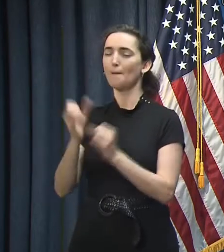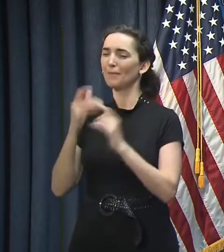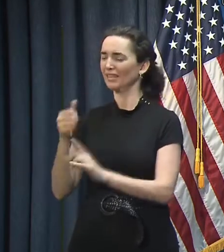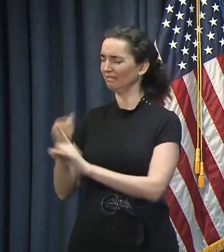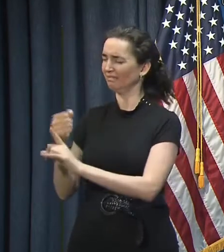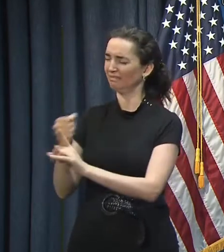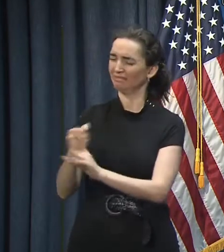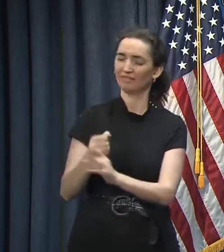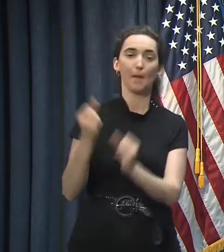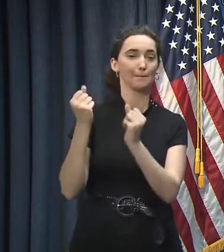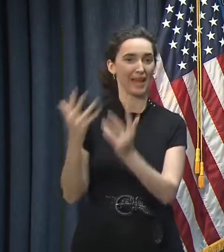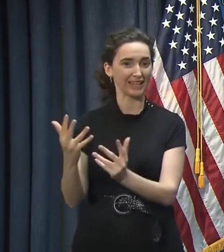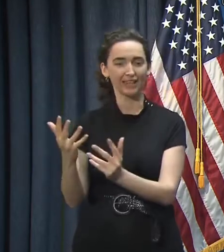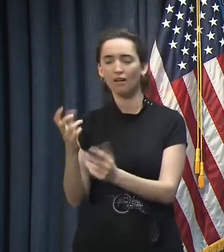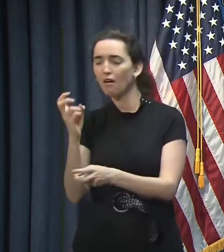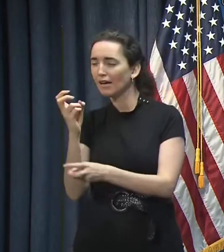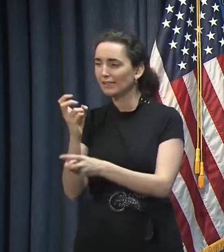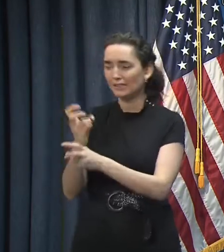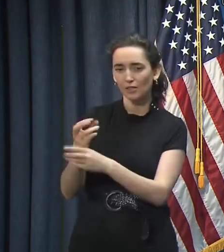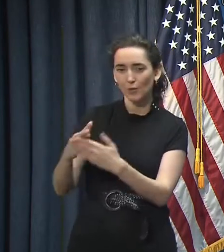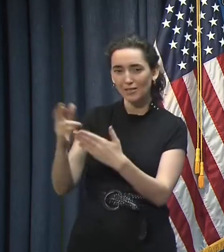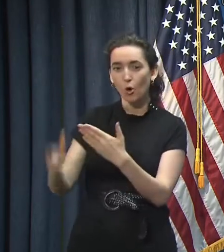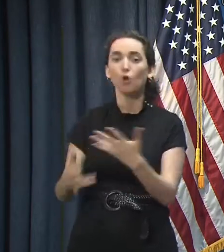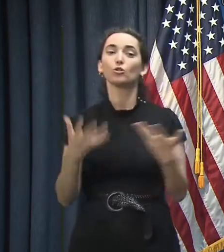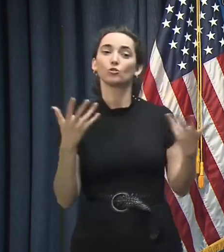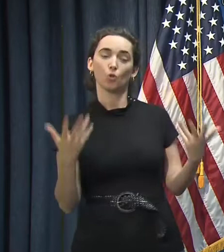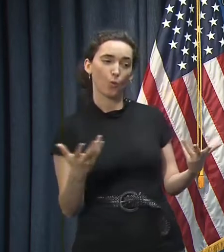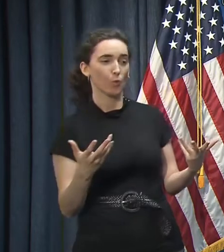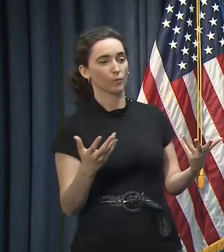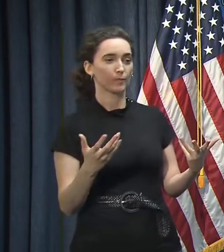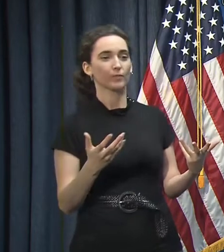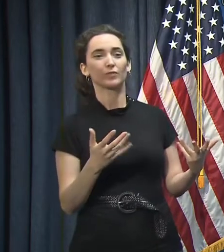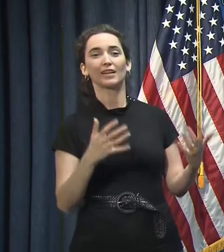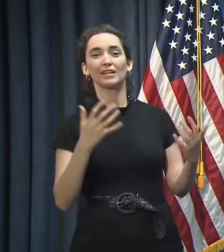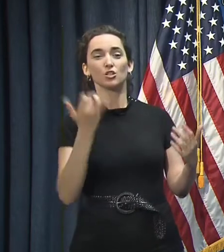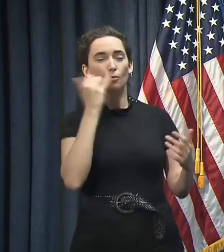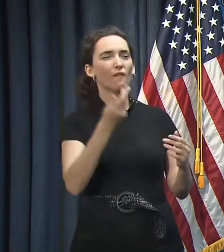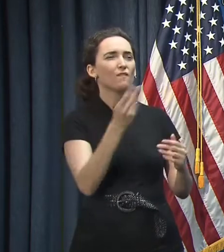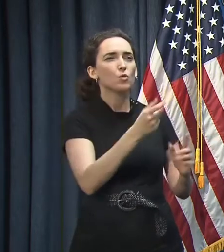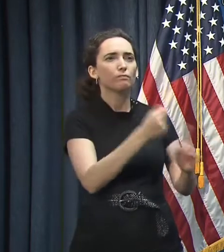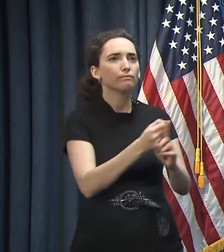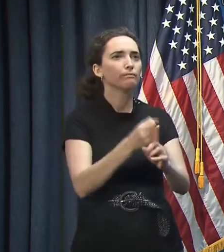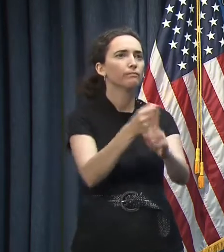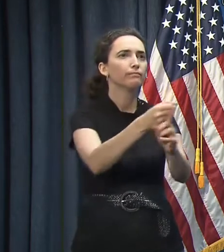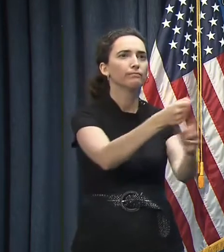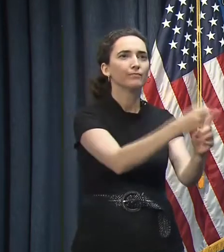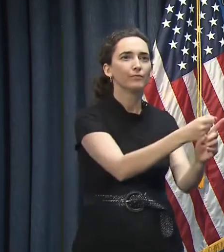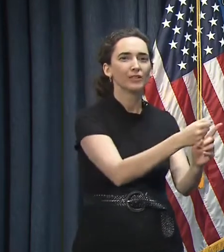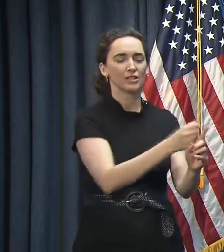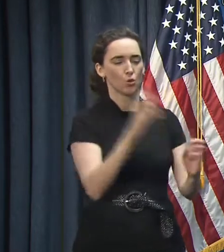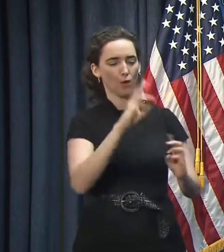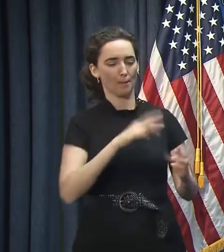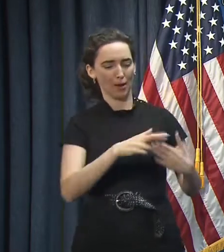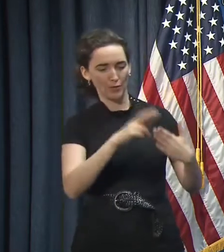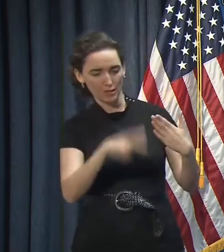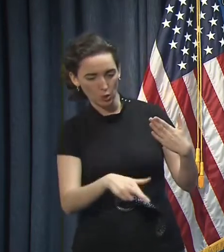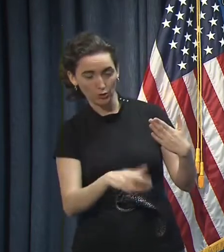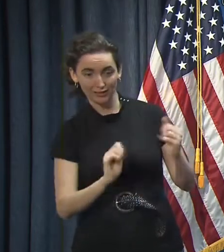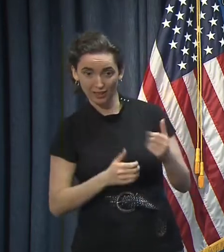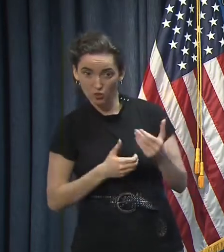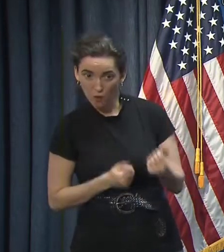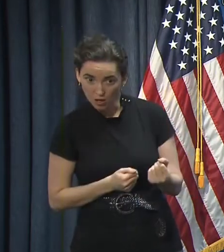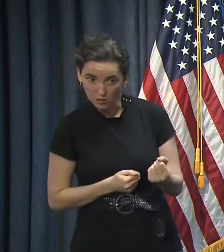As we get fewer and fewer people, you worry that the chances that what I'm seeing is a false positive or false negative increases. So what I would say is, over time, we're increasing our